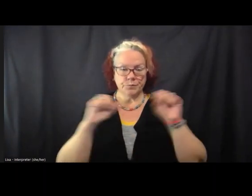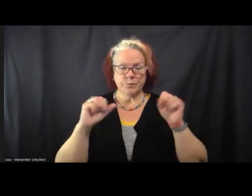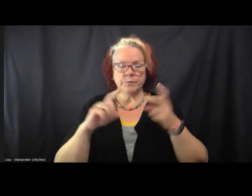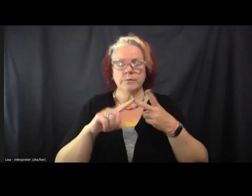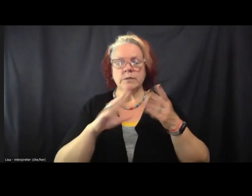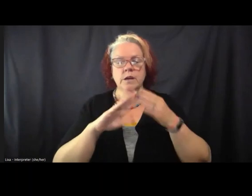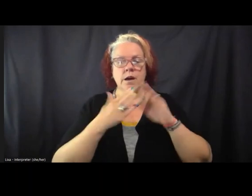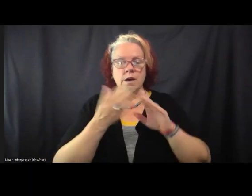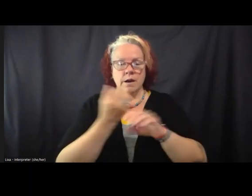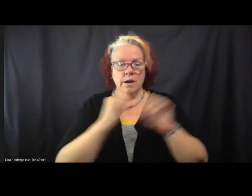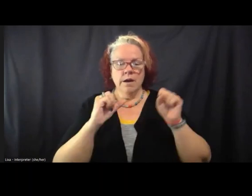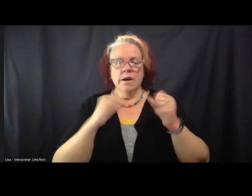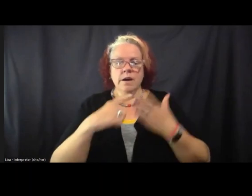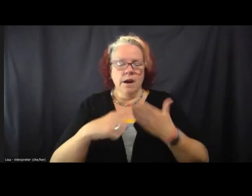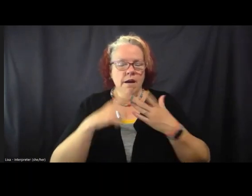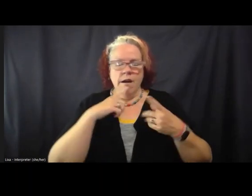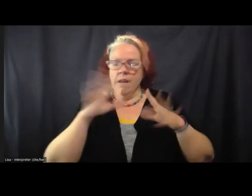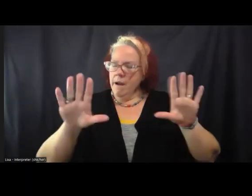has been something we've done.